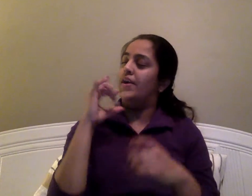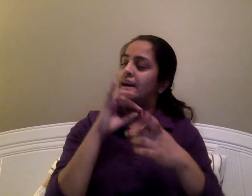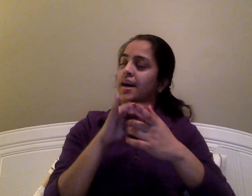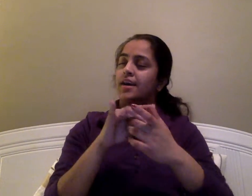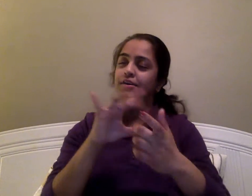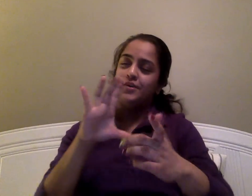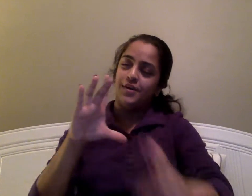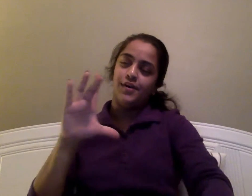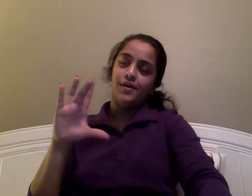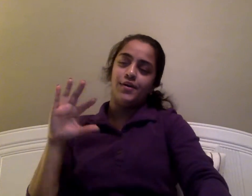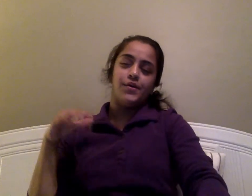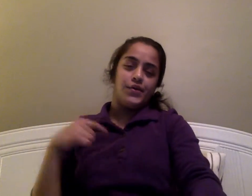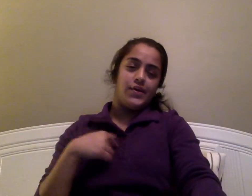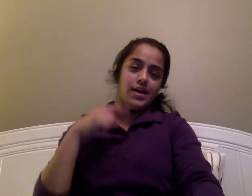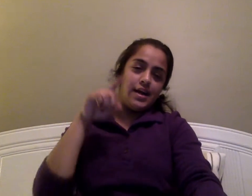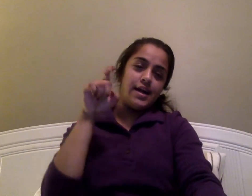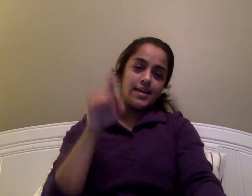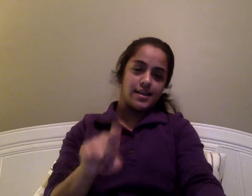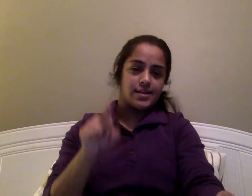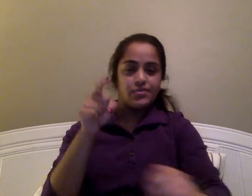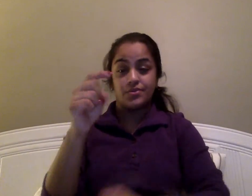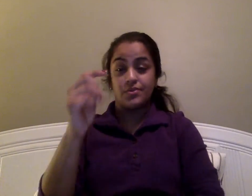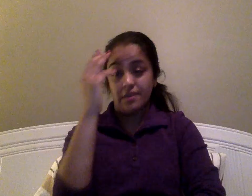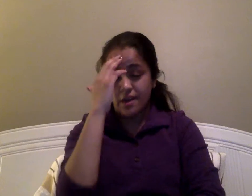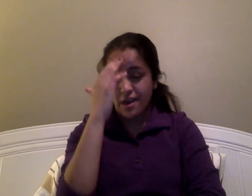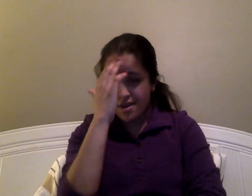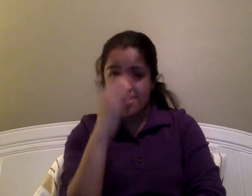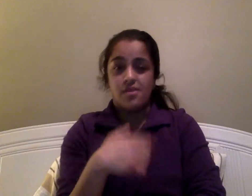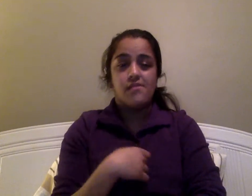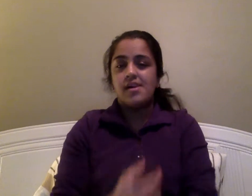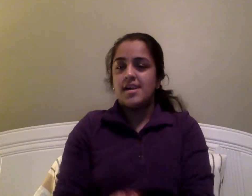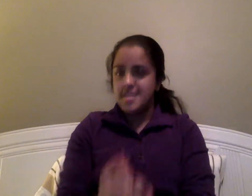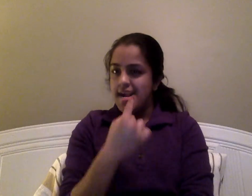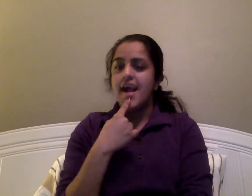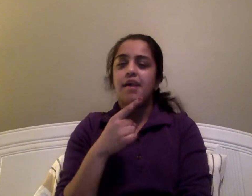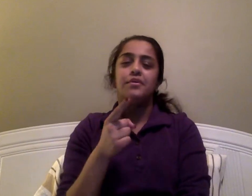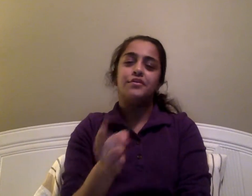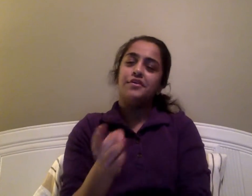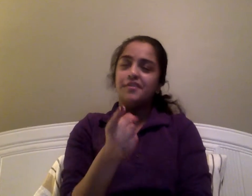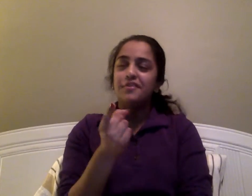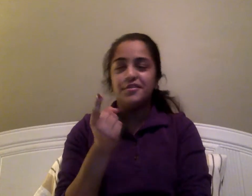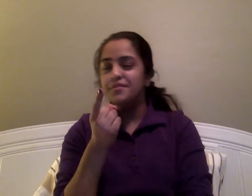go, and I need you to know, I miss you,